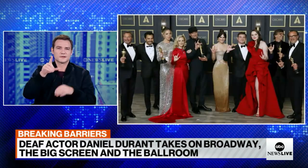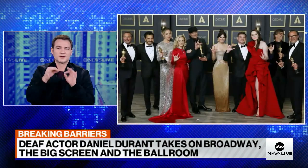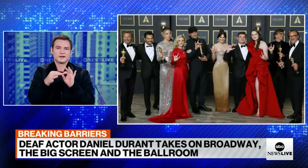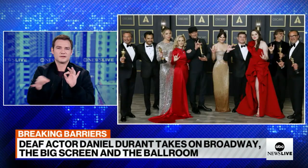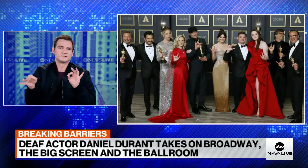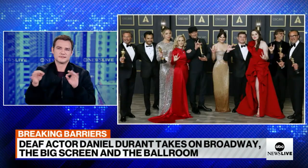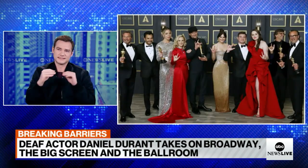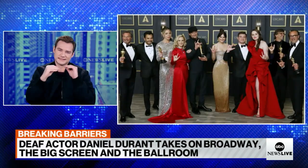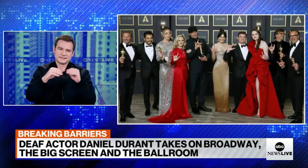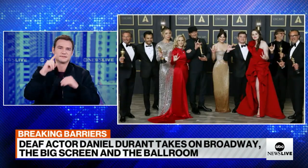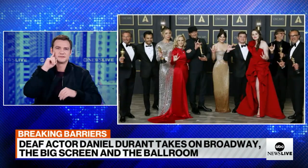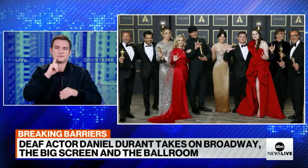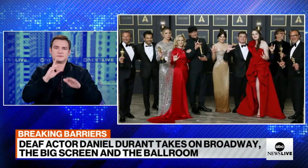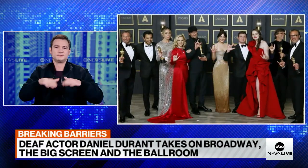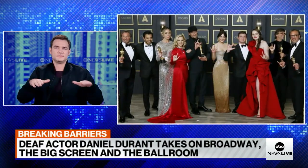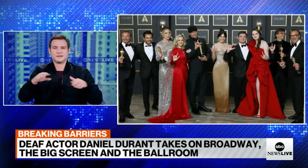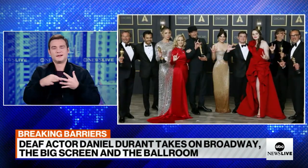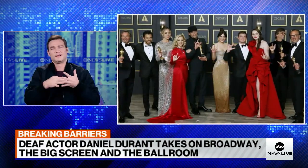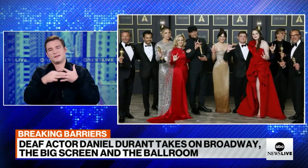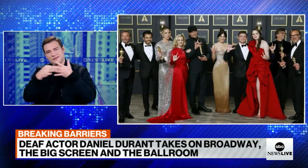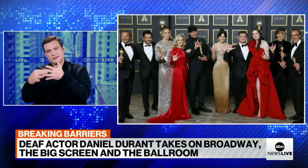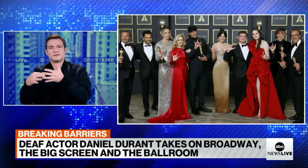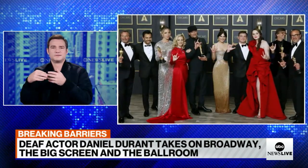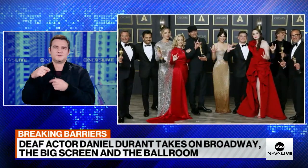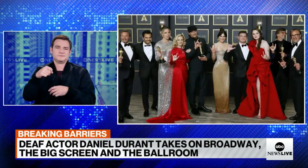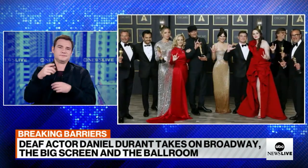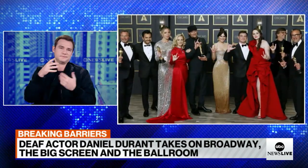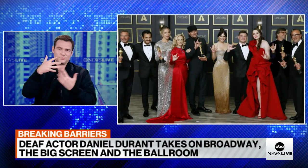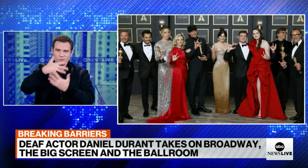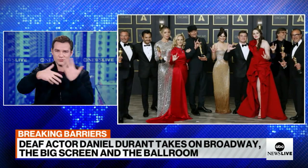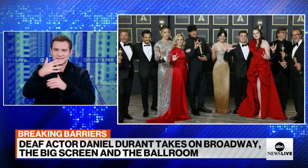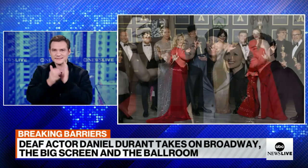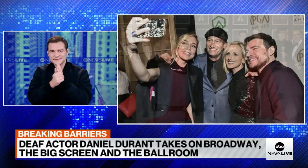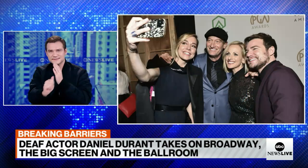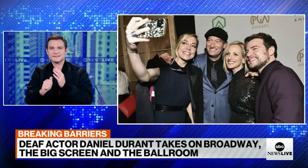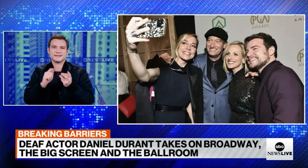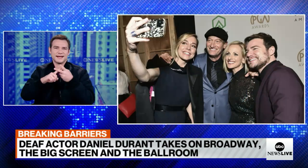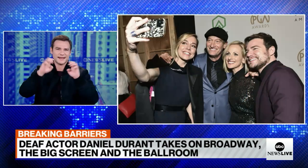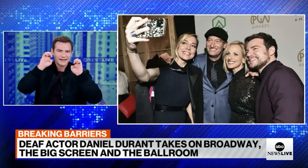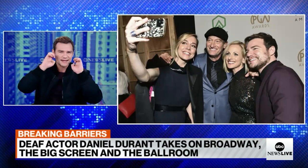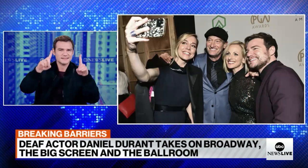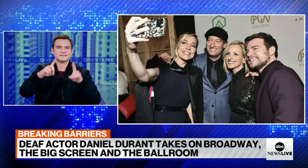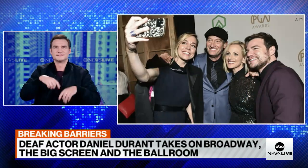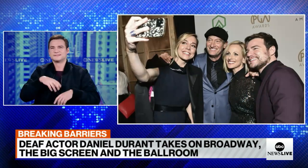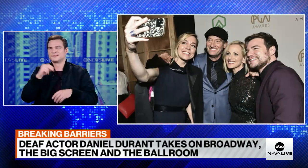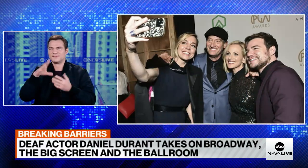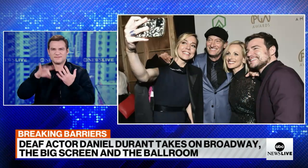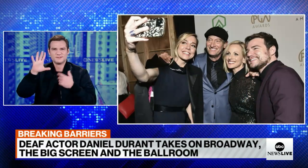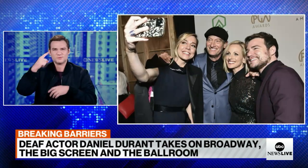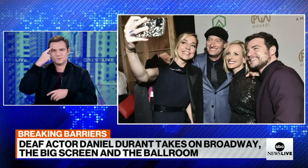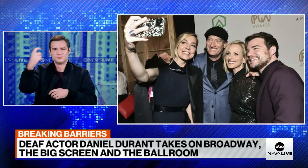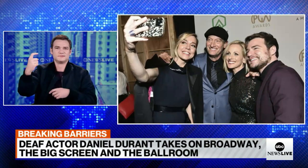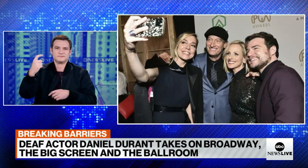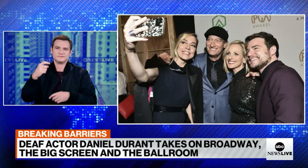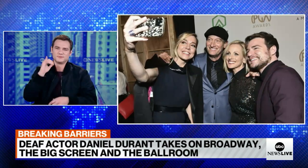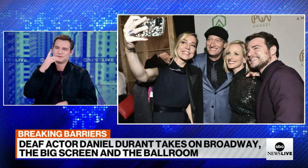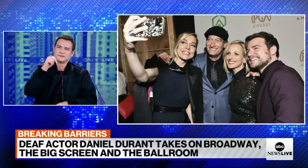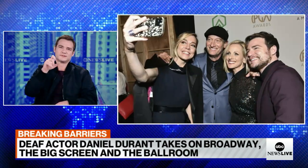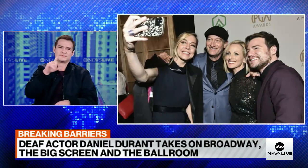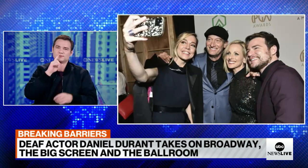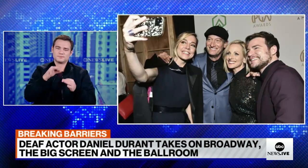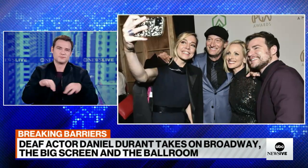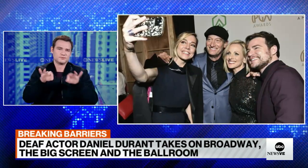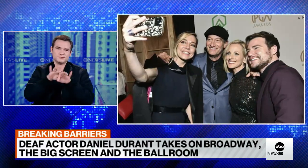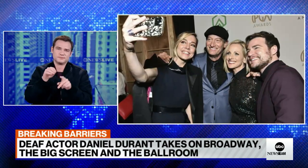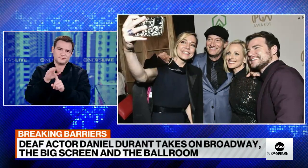important ASL is, too. We have to teach deaf children and guide them, because that's where they start building their social skills